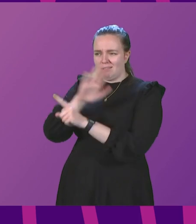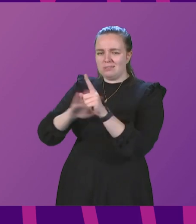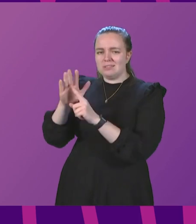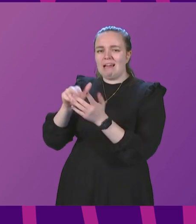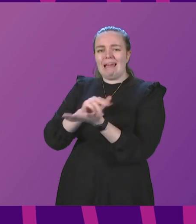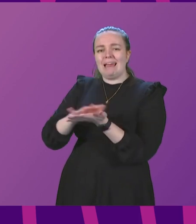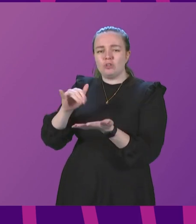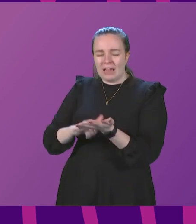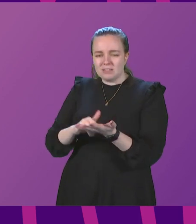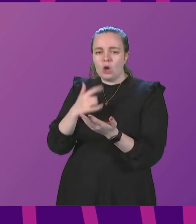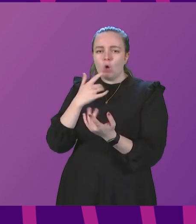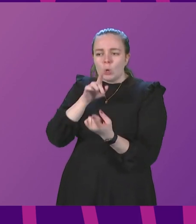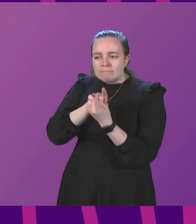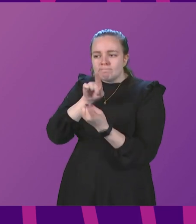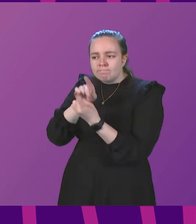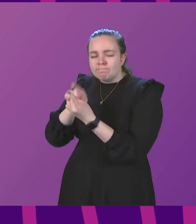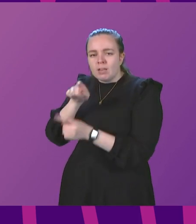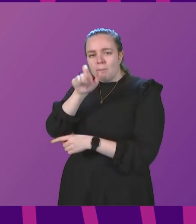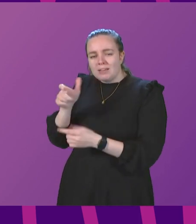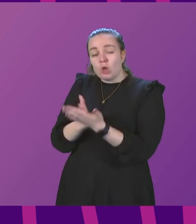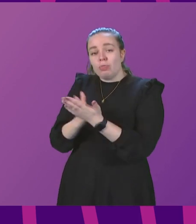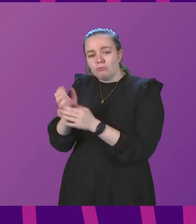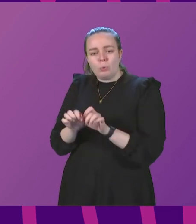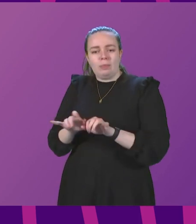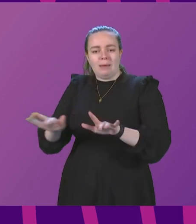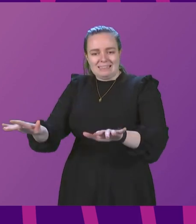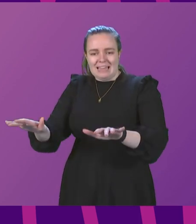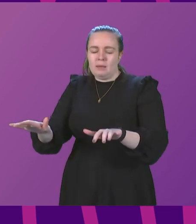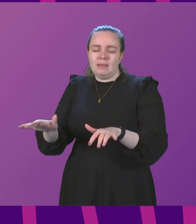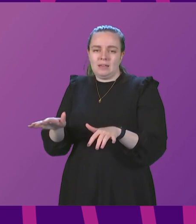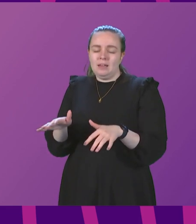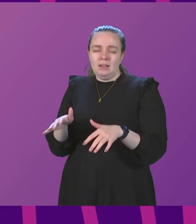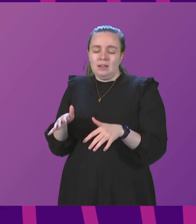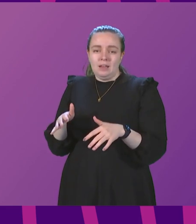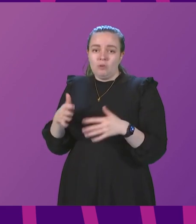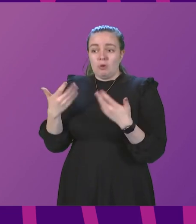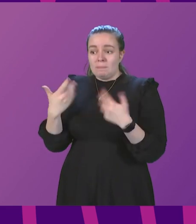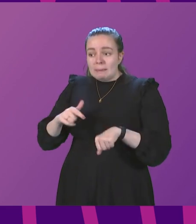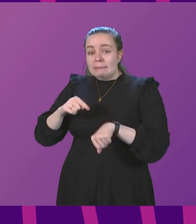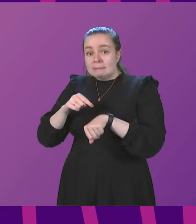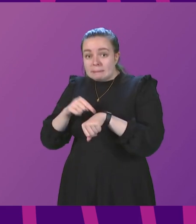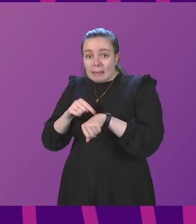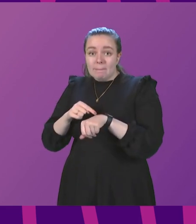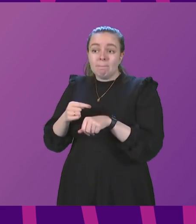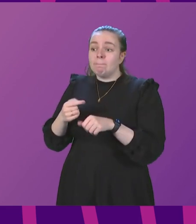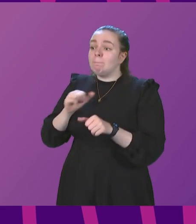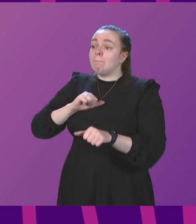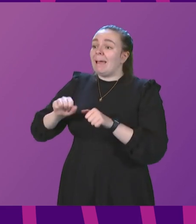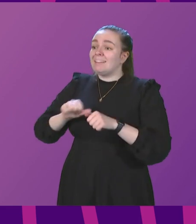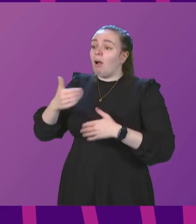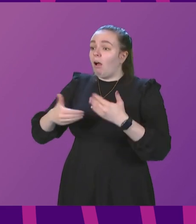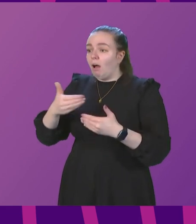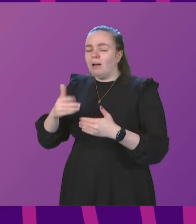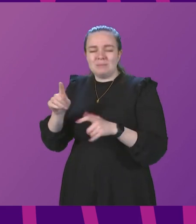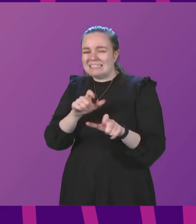keep seeing patients during the pandemic, even as we have had periods of recovery from the pandemic.